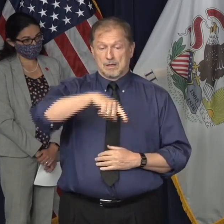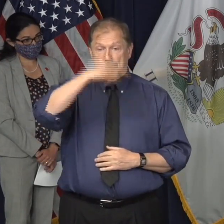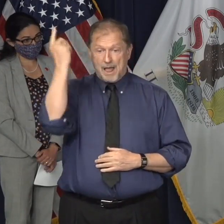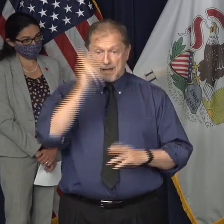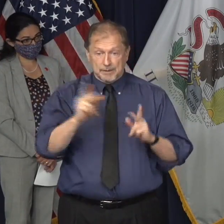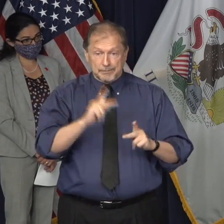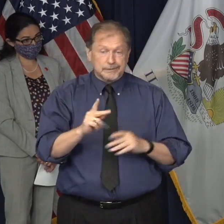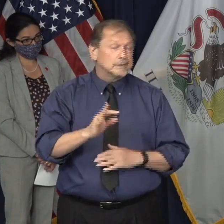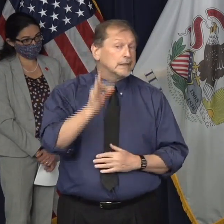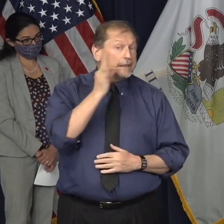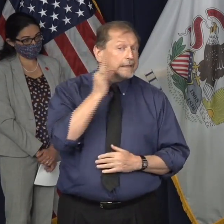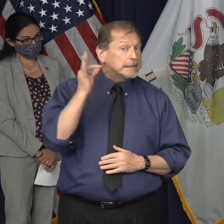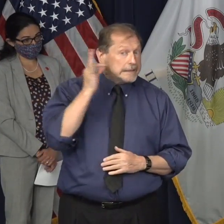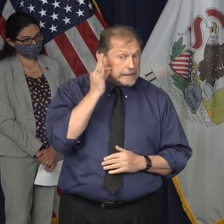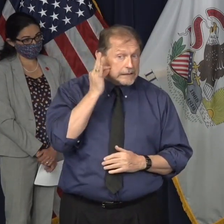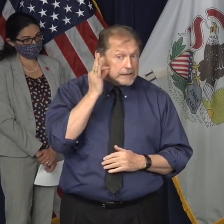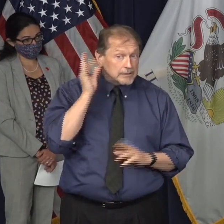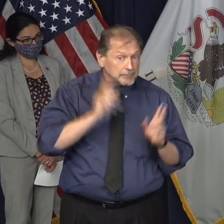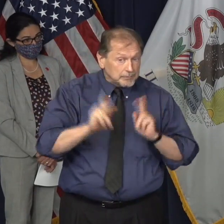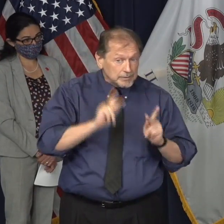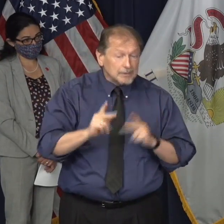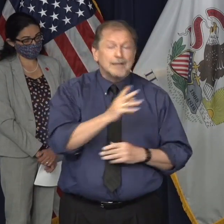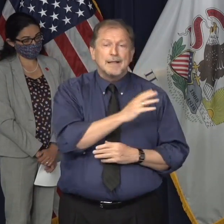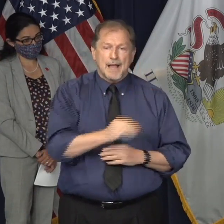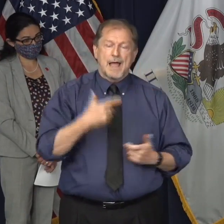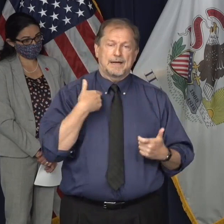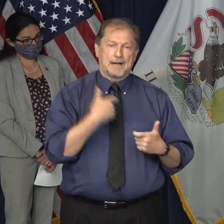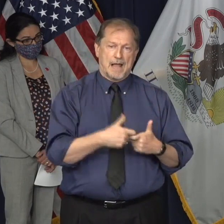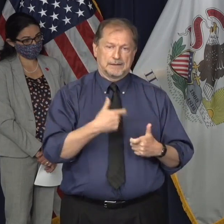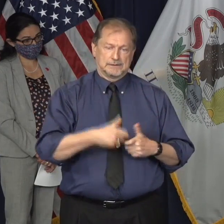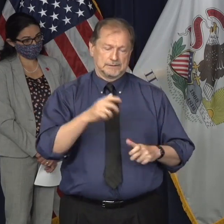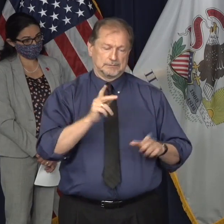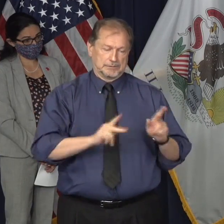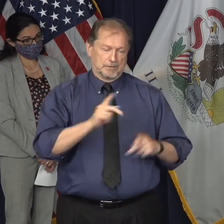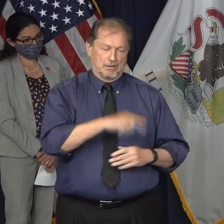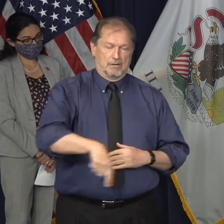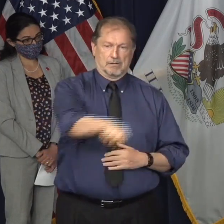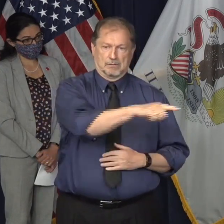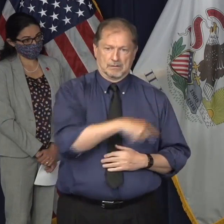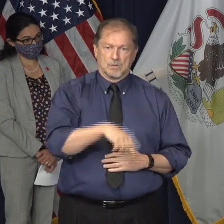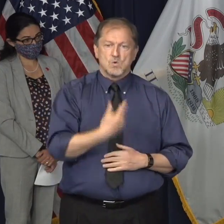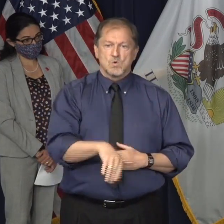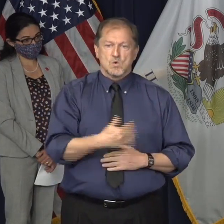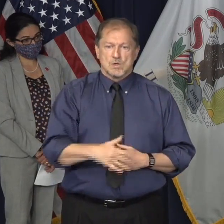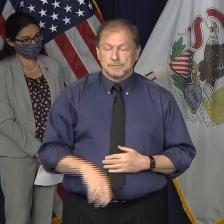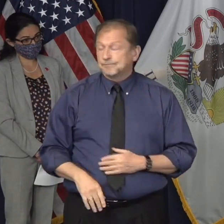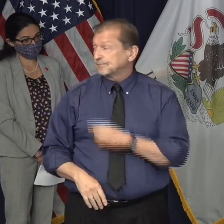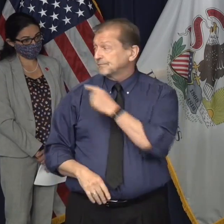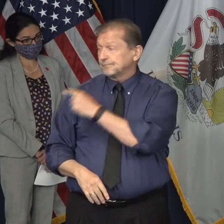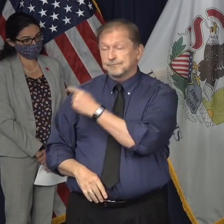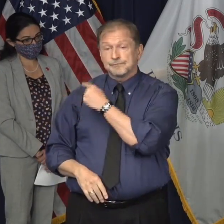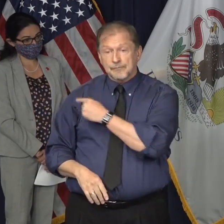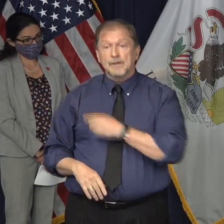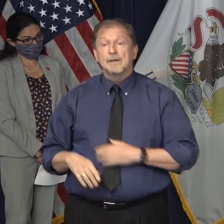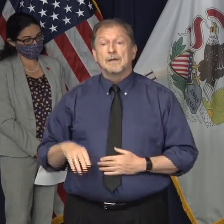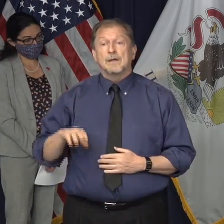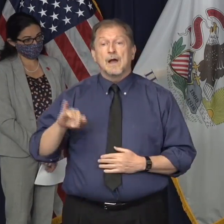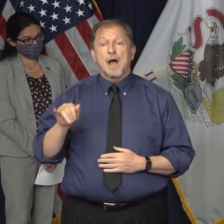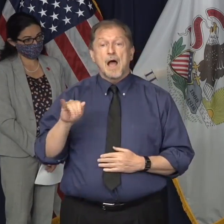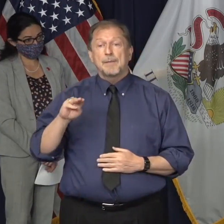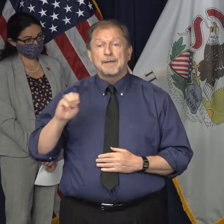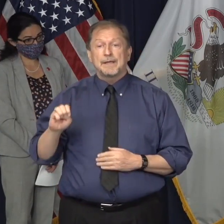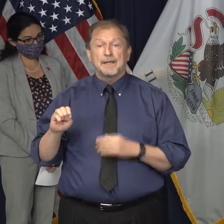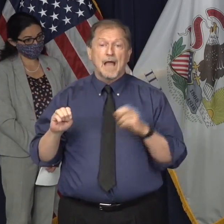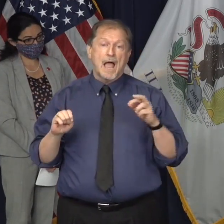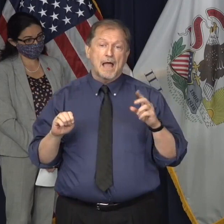Native American communities, and our Latinx communities. Jaime de Paolo and Dr. Del Rios have joined our